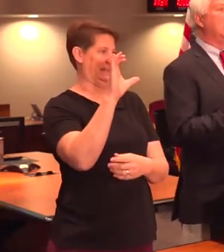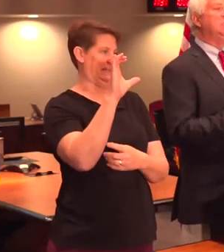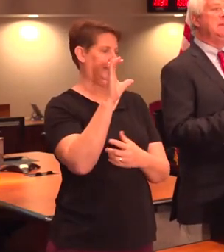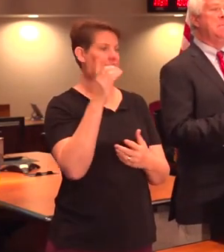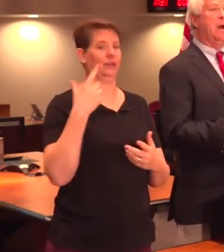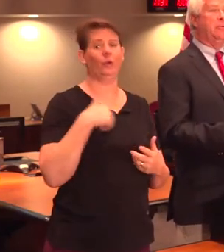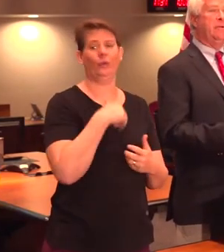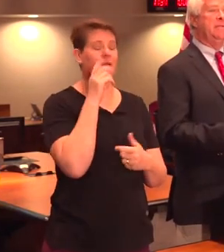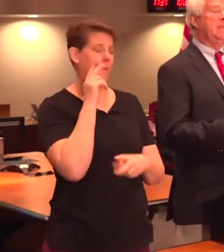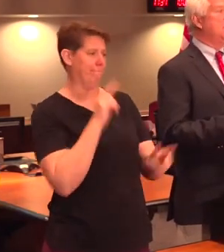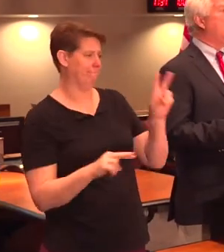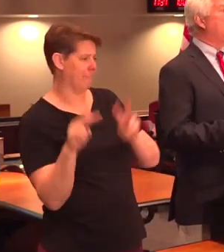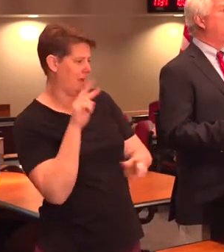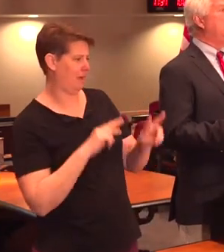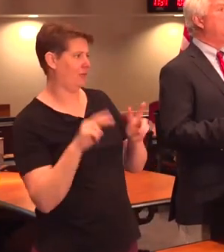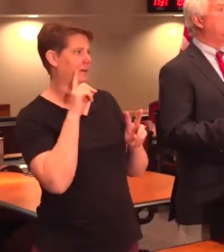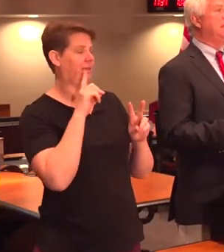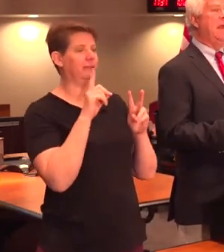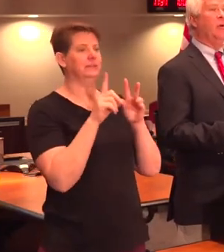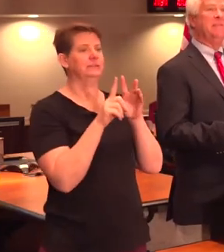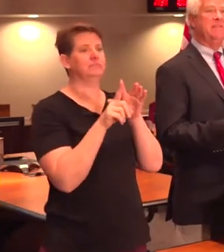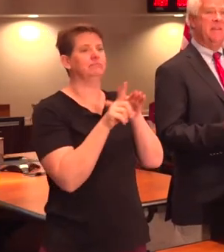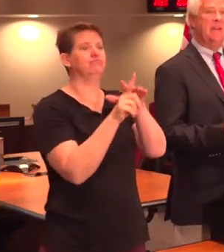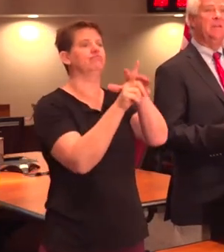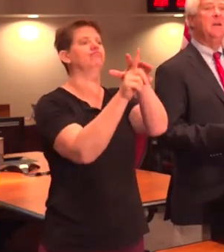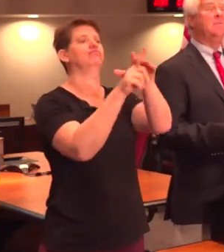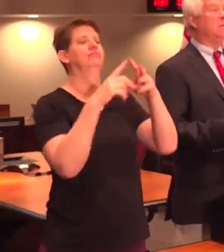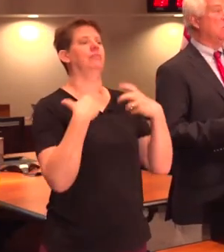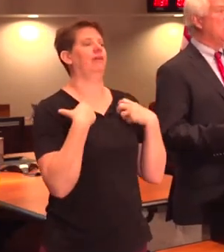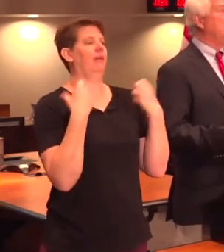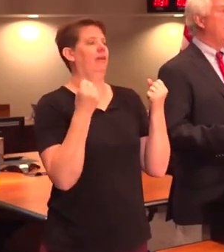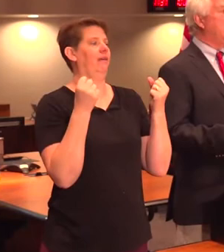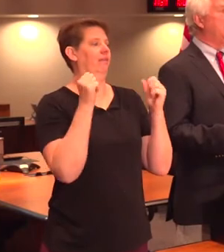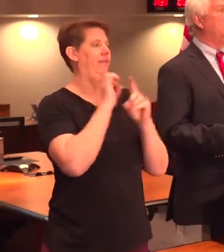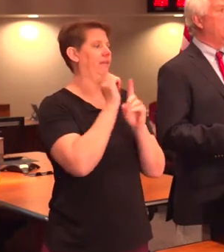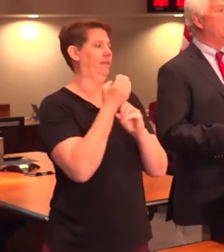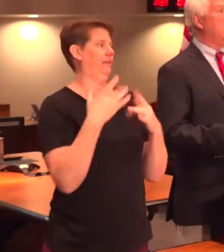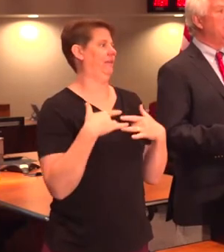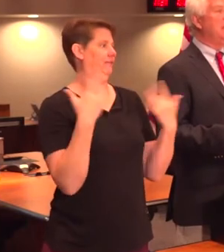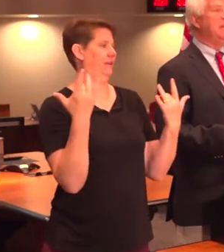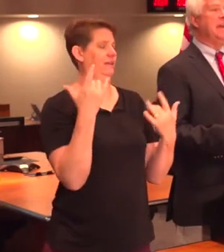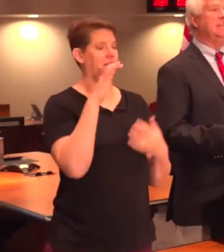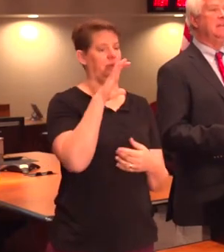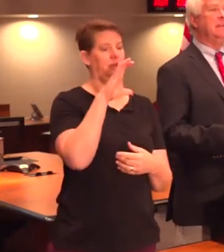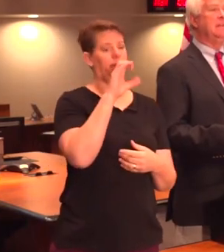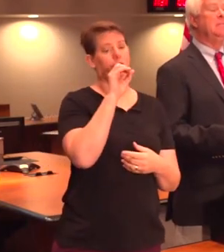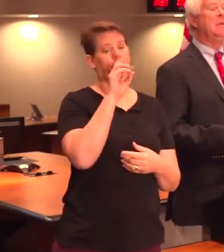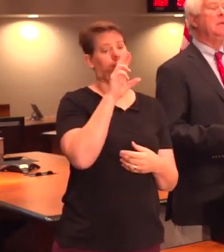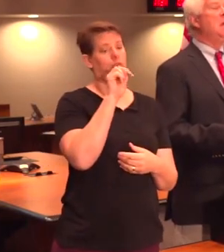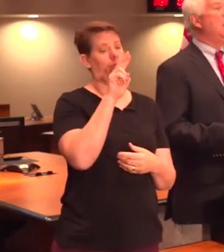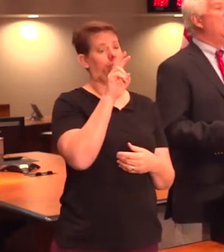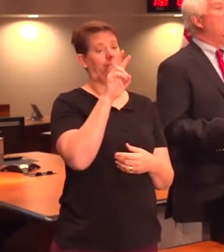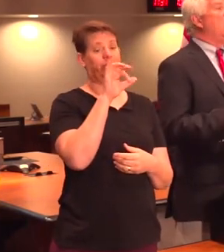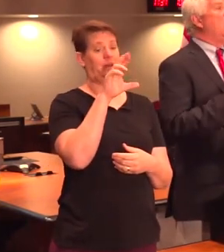closely monitoring the emerging public health event, the coronavirus or COVID-19.